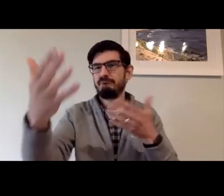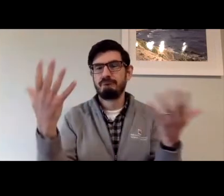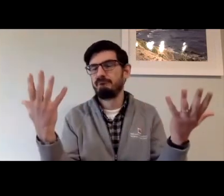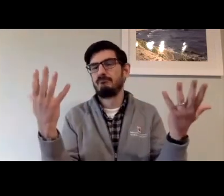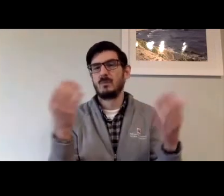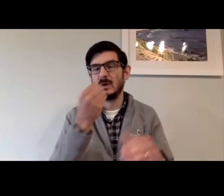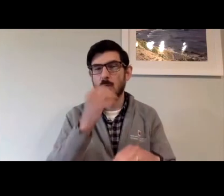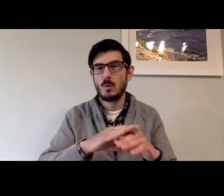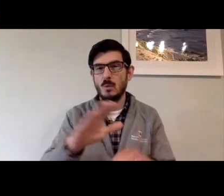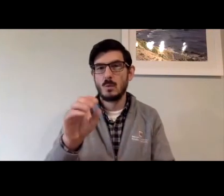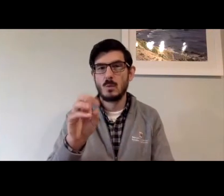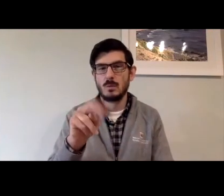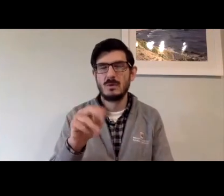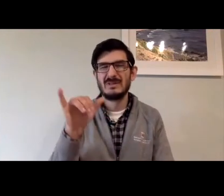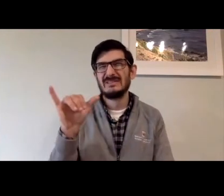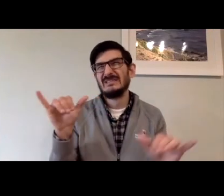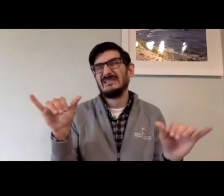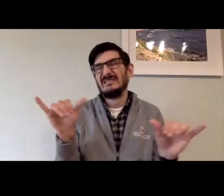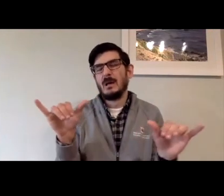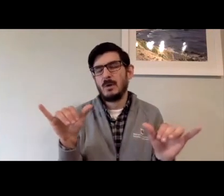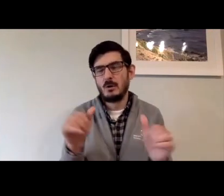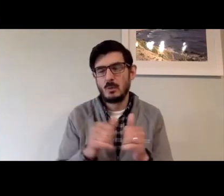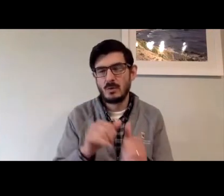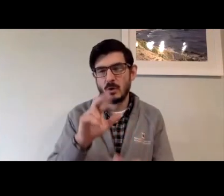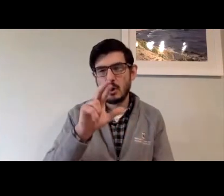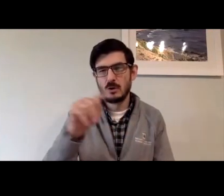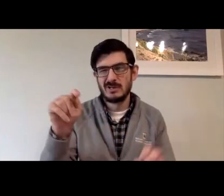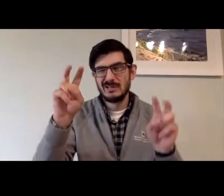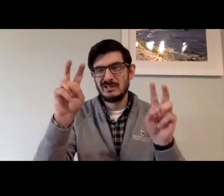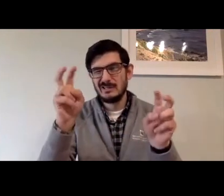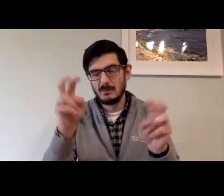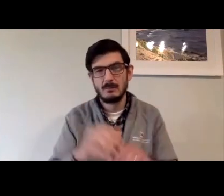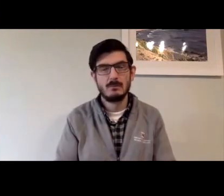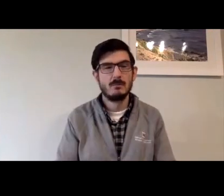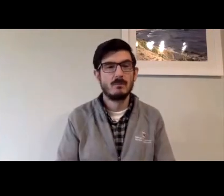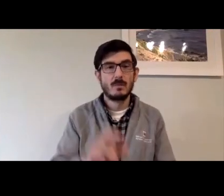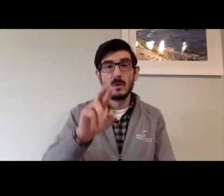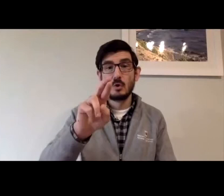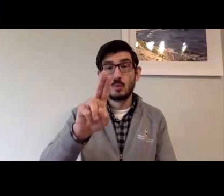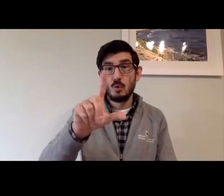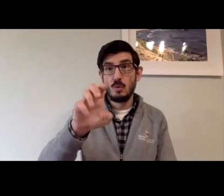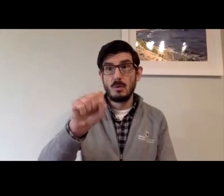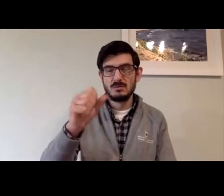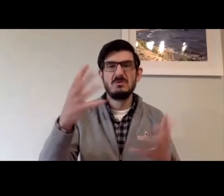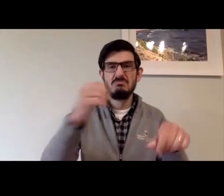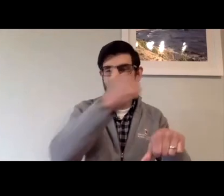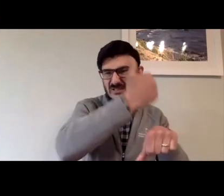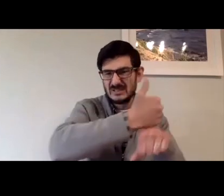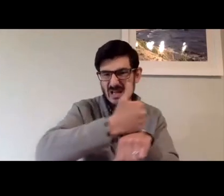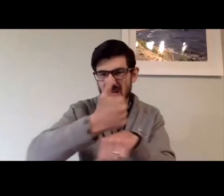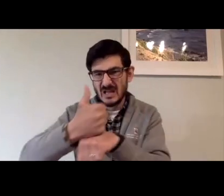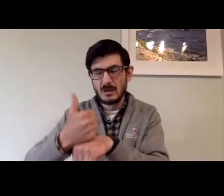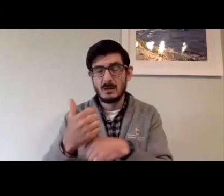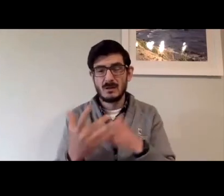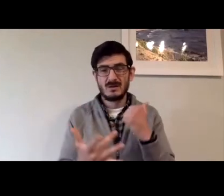eventually you're going to use those teeth to eat for the rest of your life independently. That would be my analogy in terms of what we're experiencing with RTT.